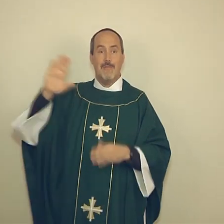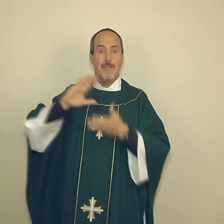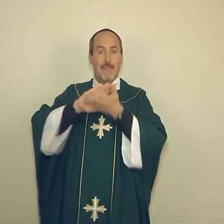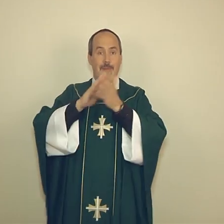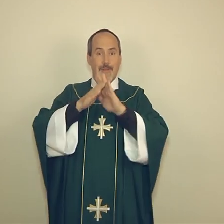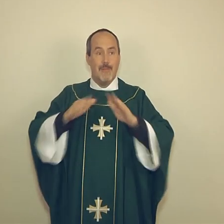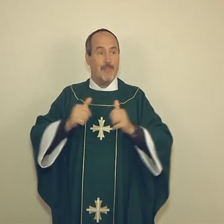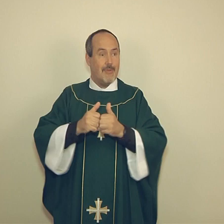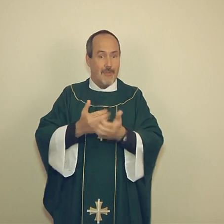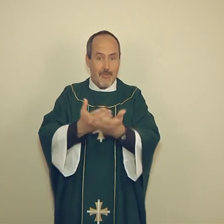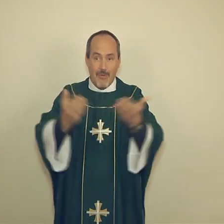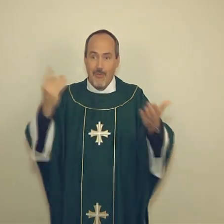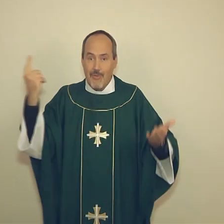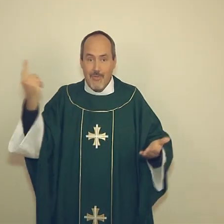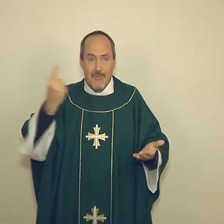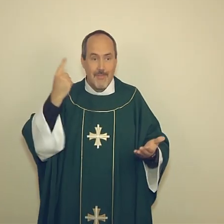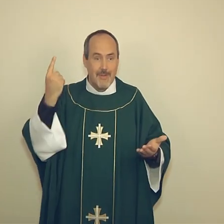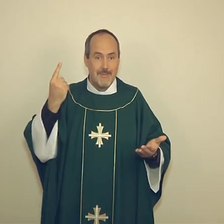The peace of the Lord be with you always.